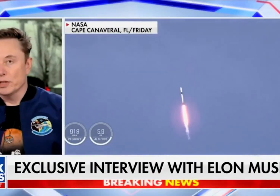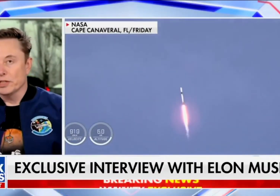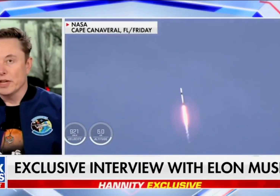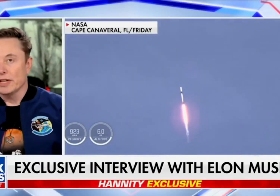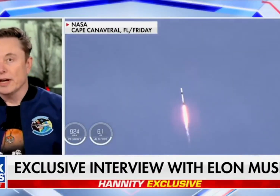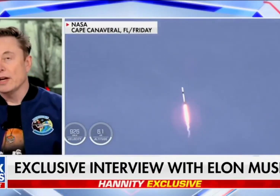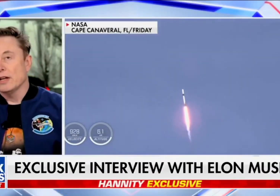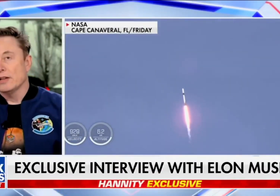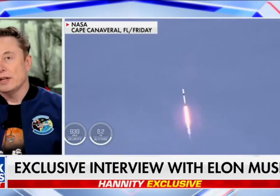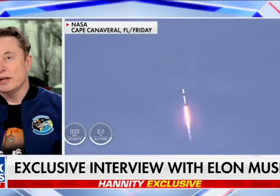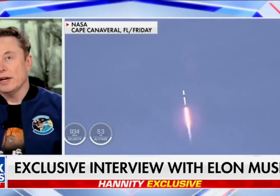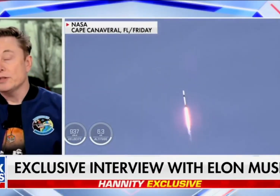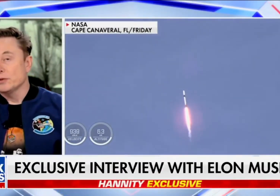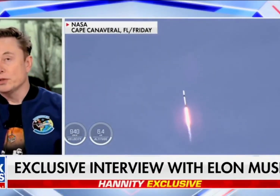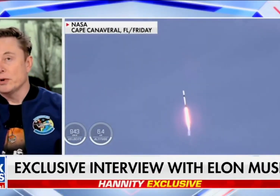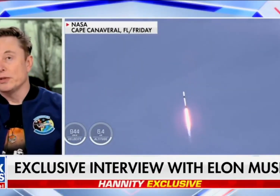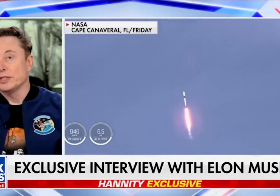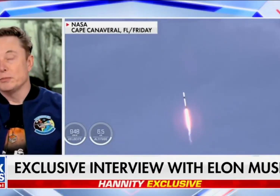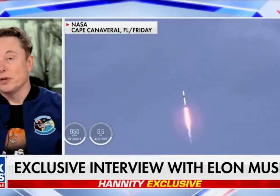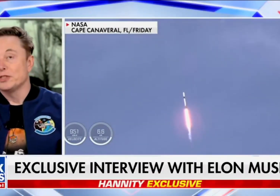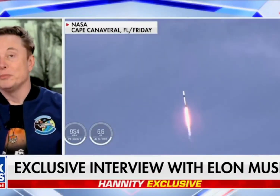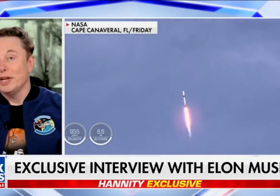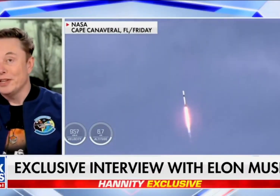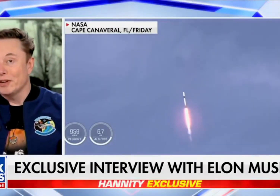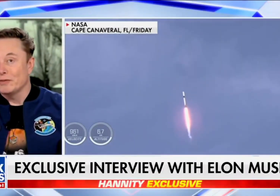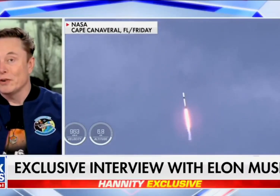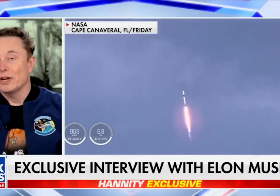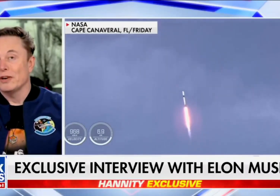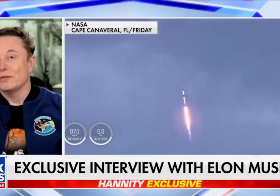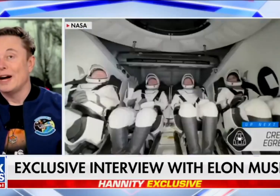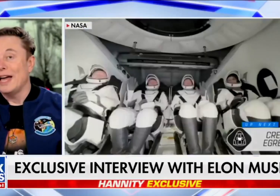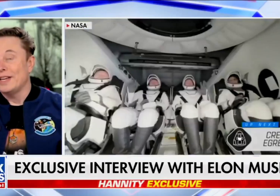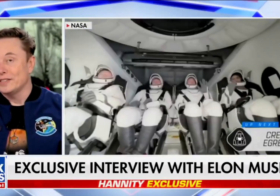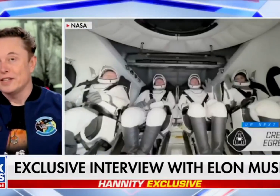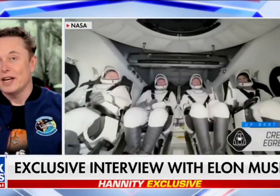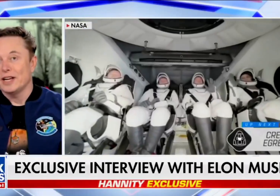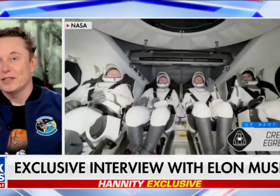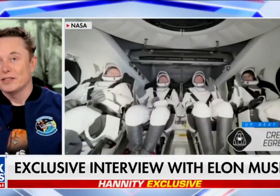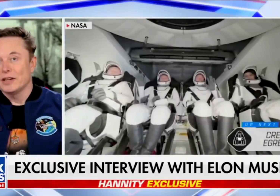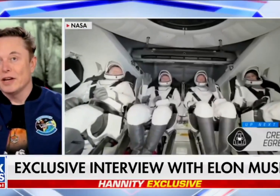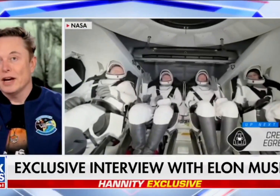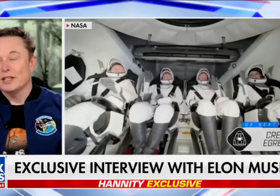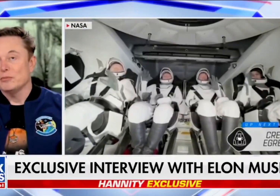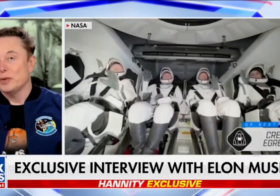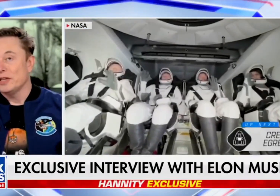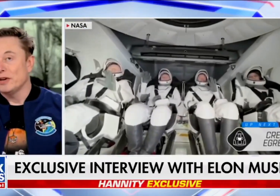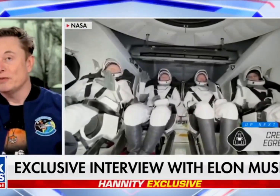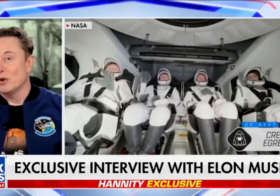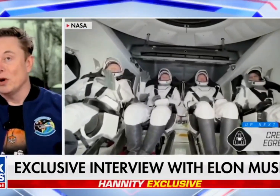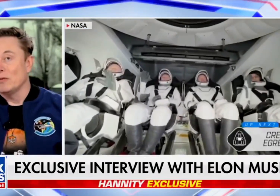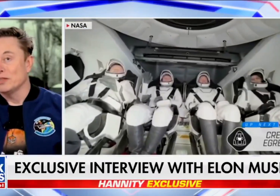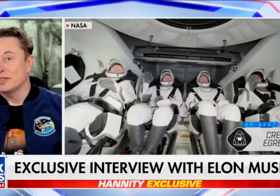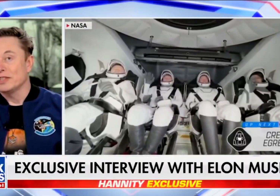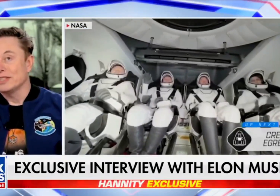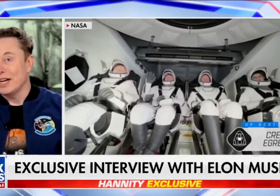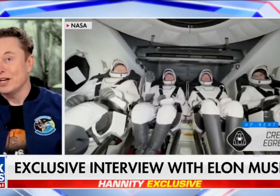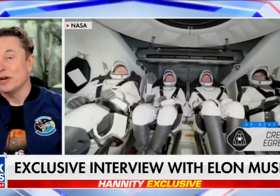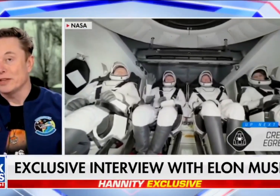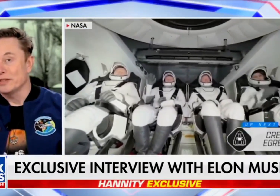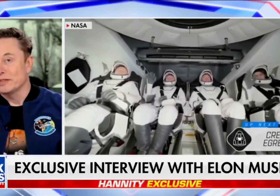question about that. The astronauts were only supposed to be there for for eight days and they've been there for almost 10 months.